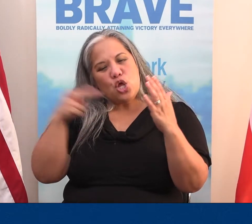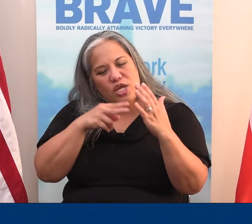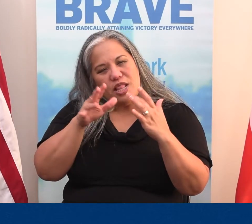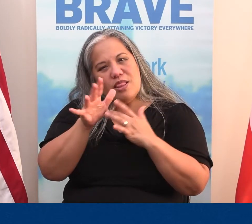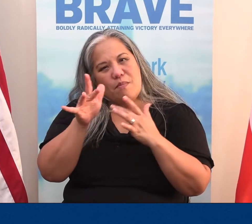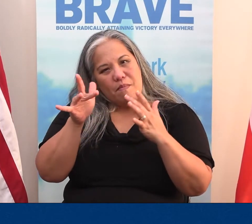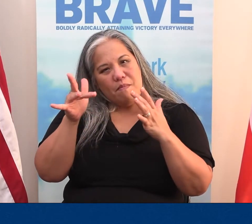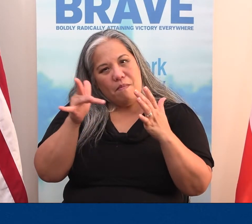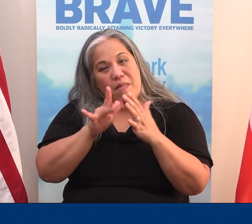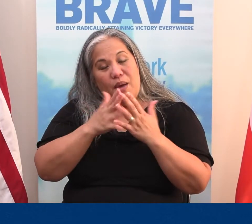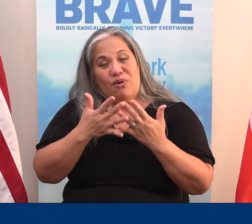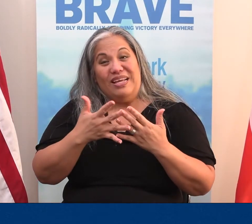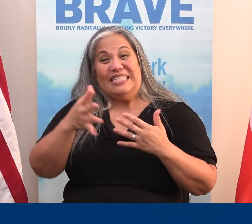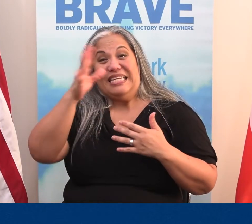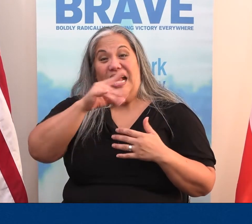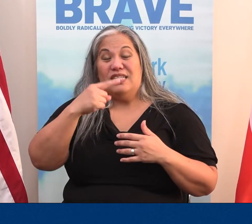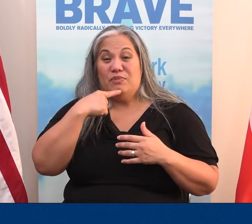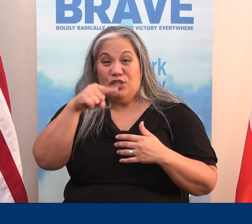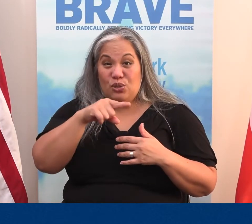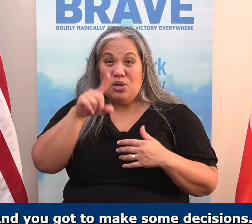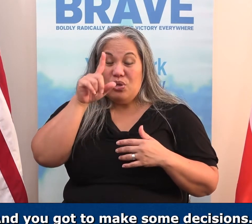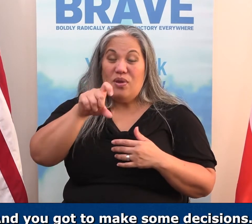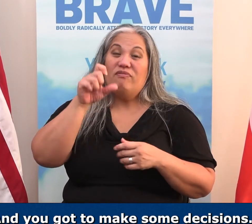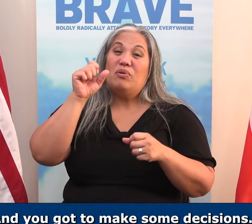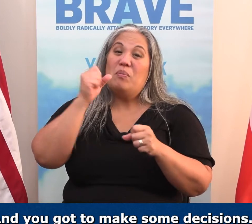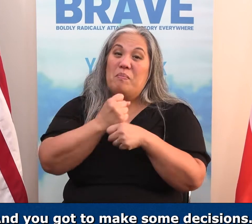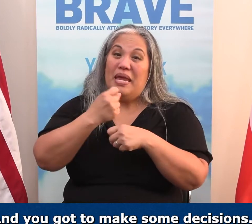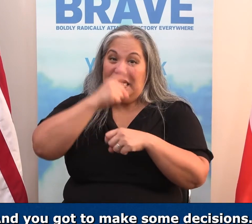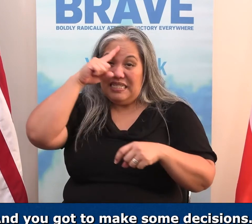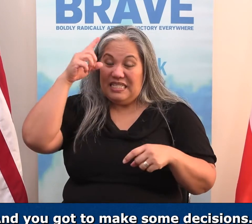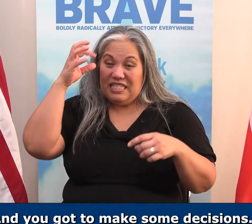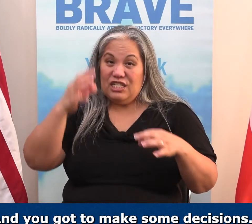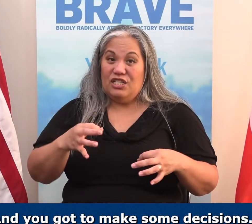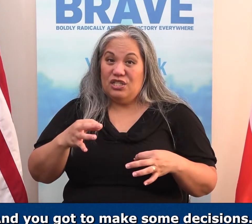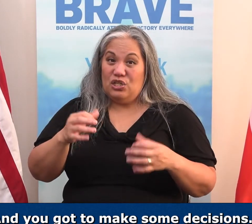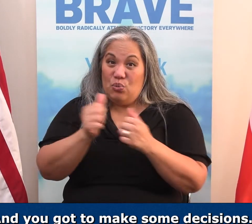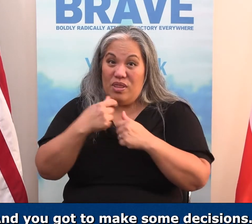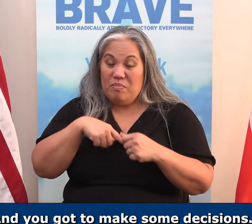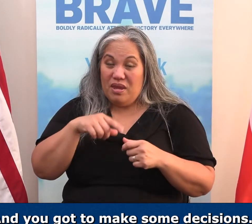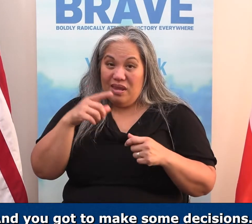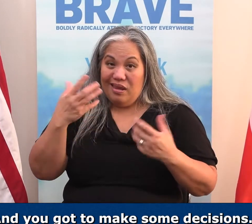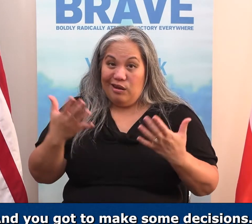the Bible, it's God speaking to you, and you've got to make some decisions. Are you with me here, church?